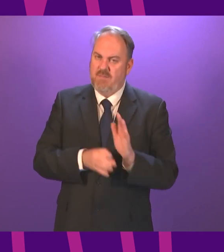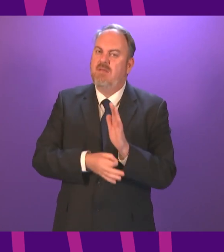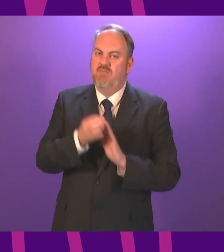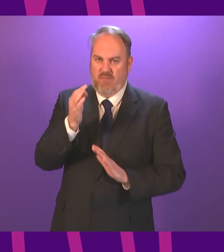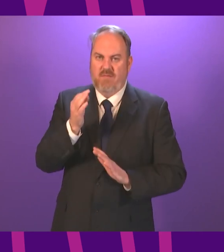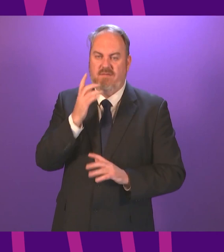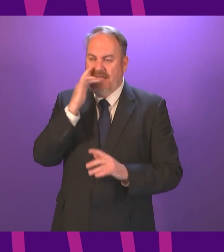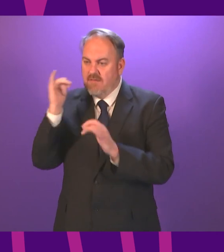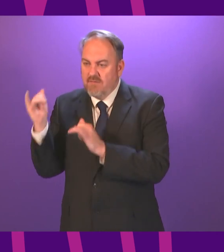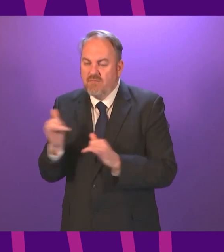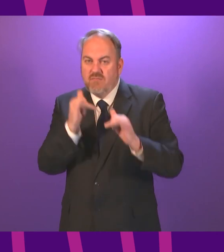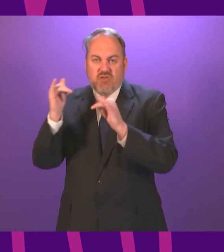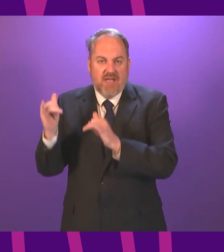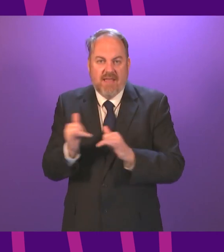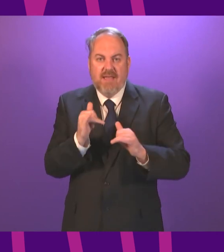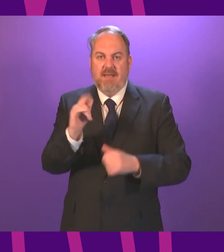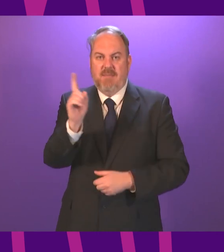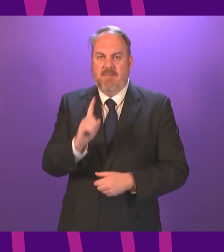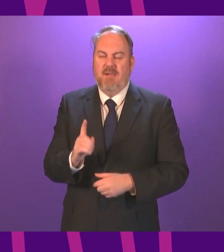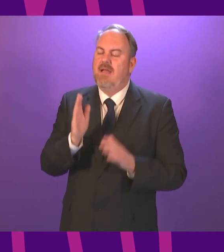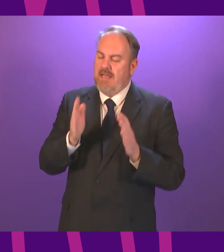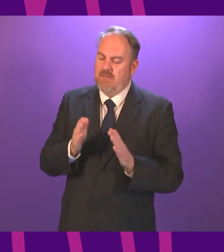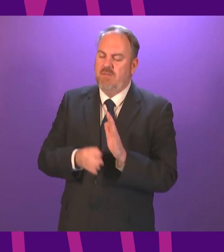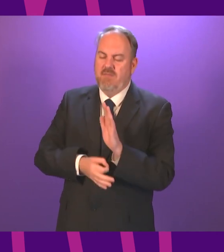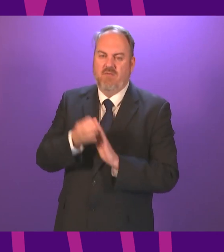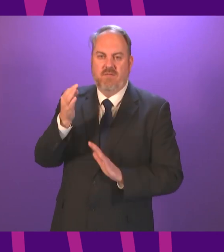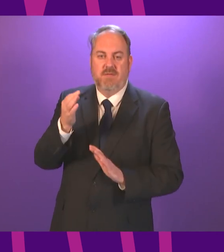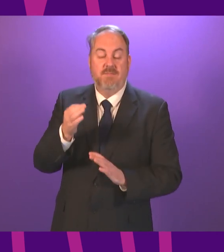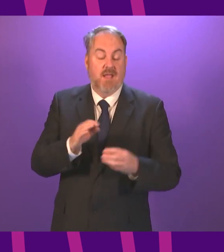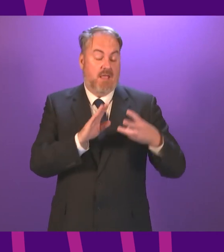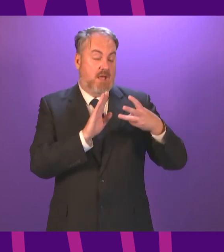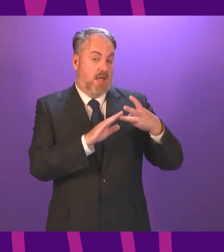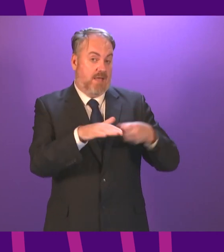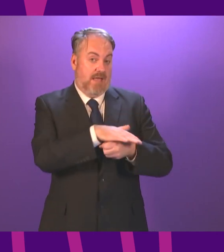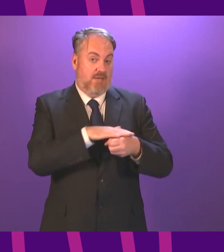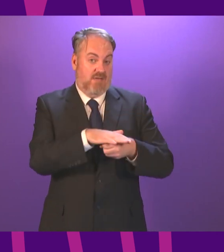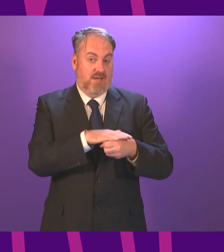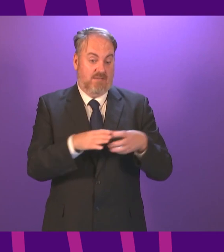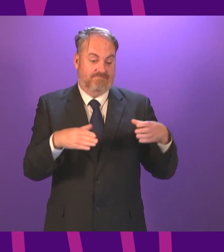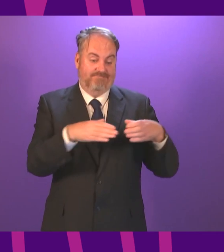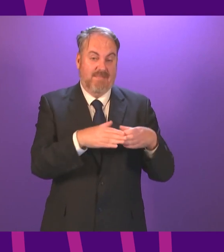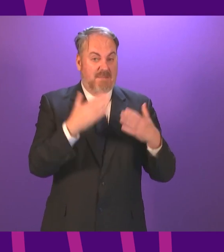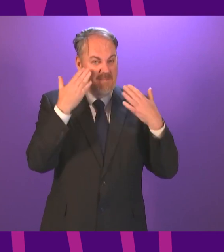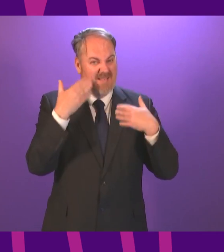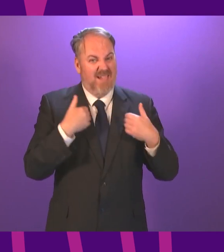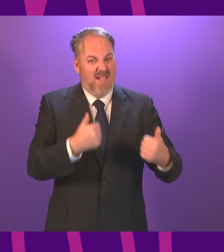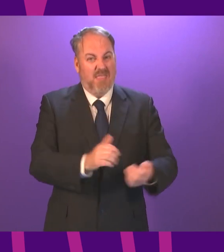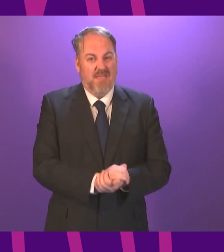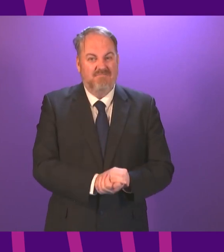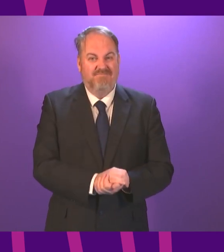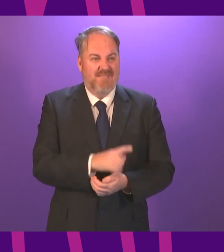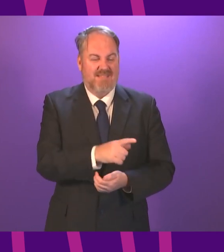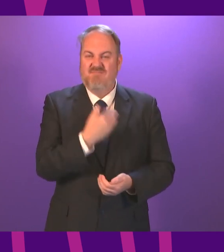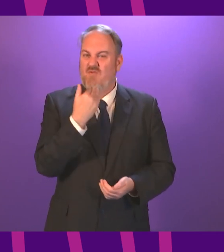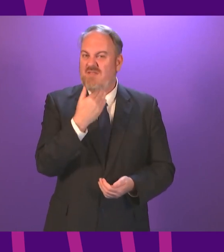services can meet patient demand. Mental health is another area that was lacking pre-pandemic investment but this is